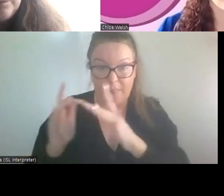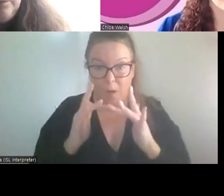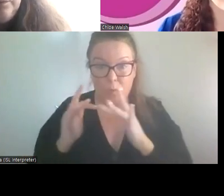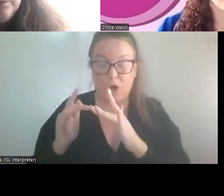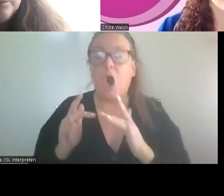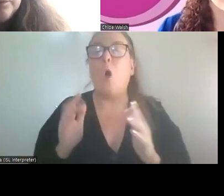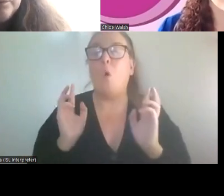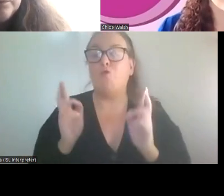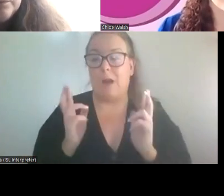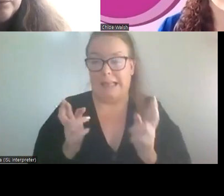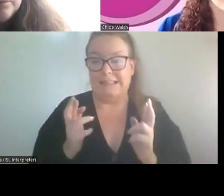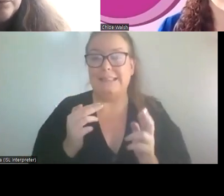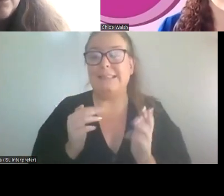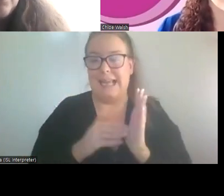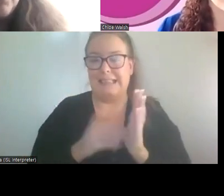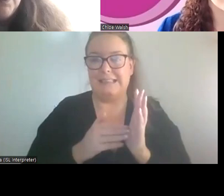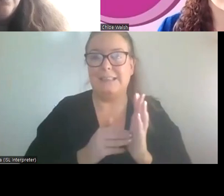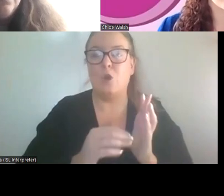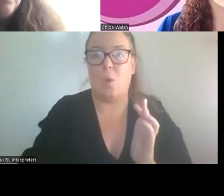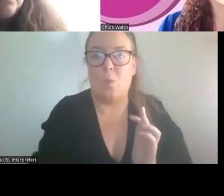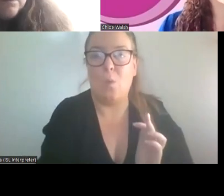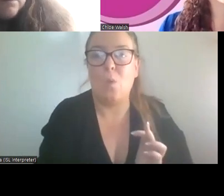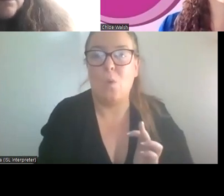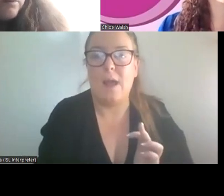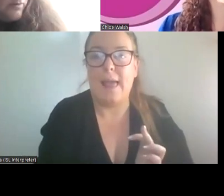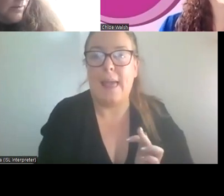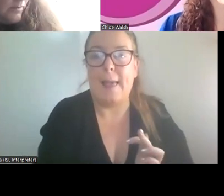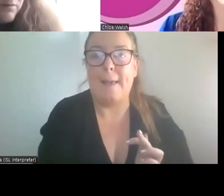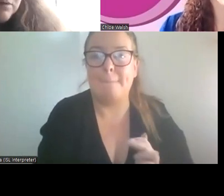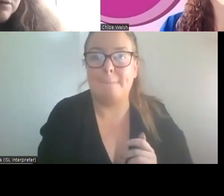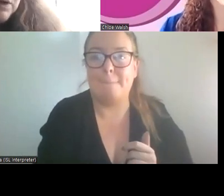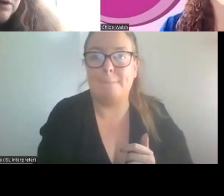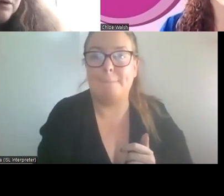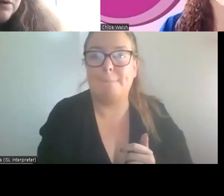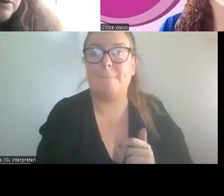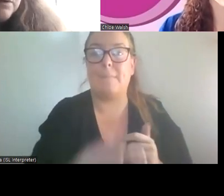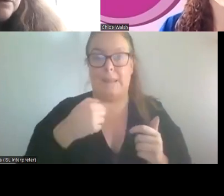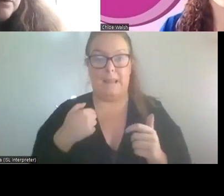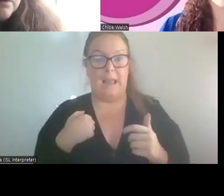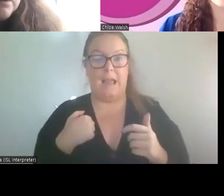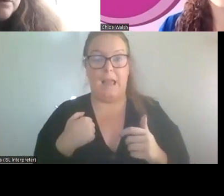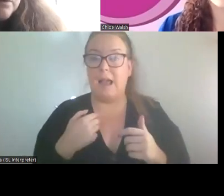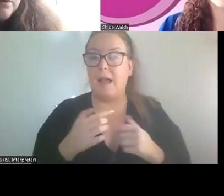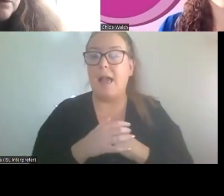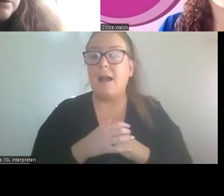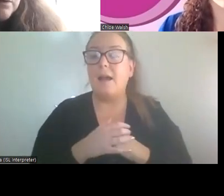I'm the global liaison